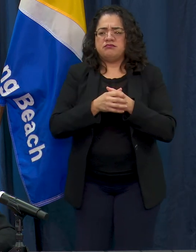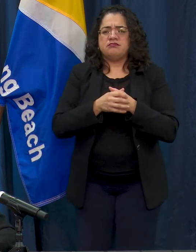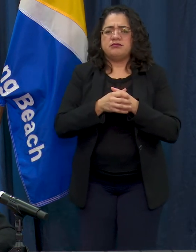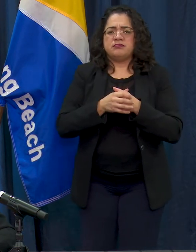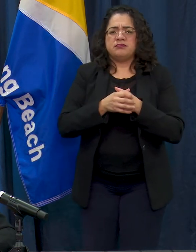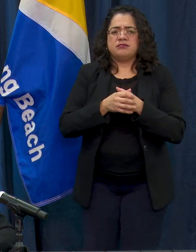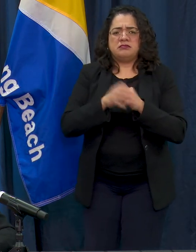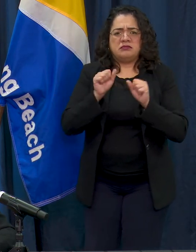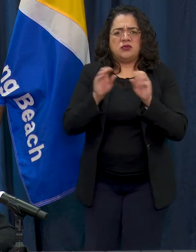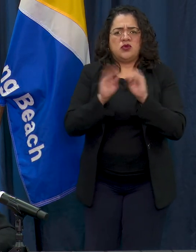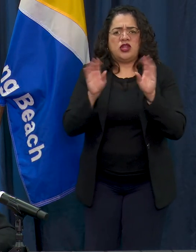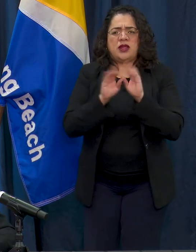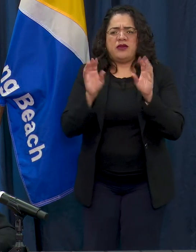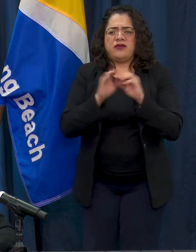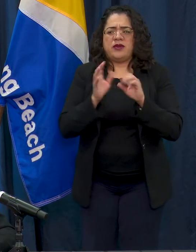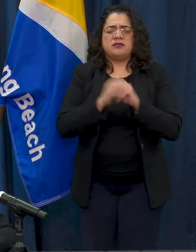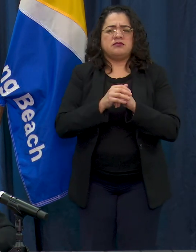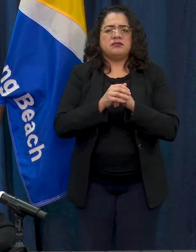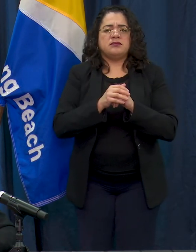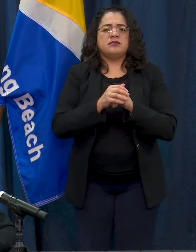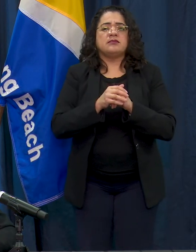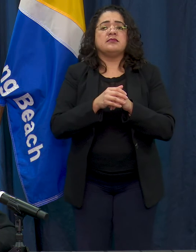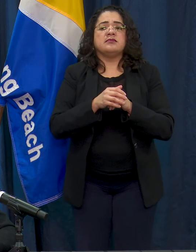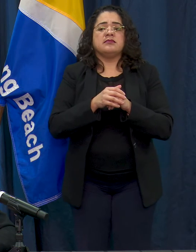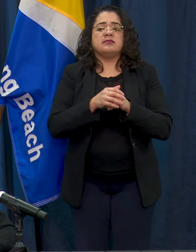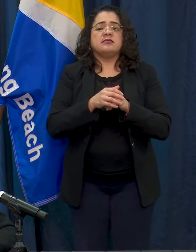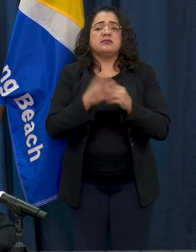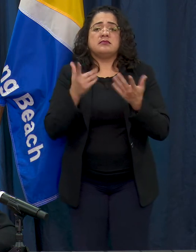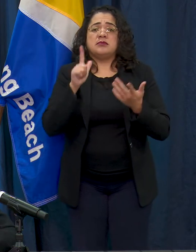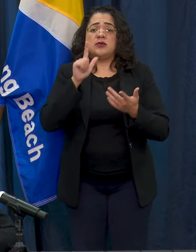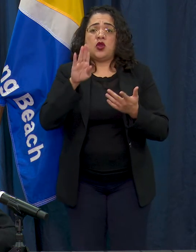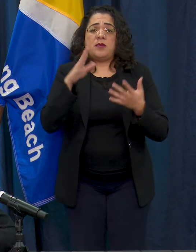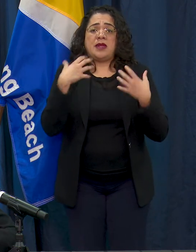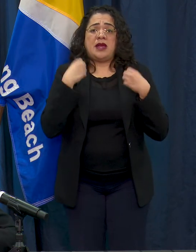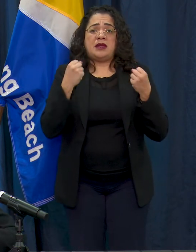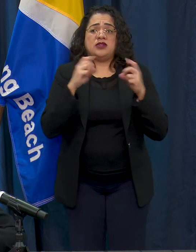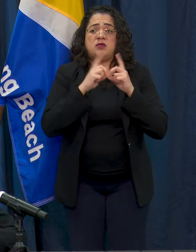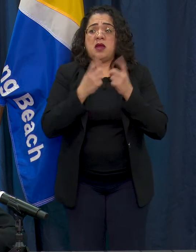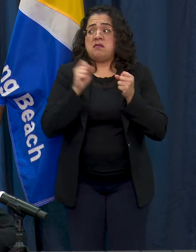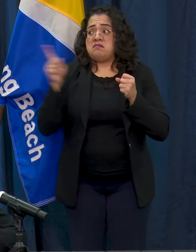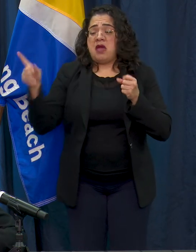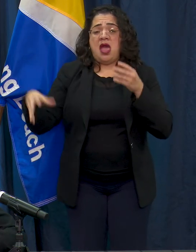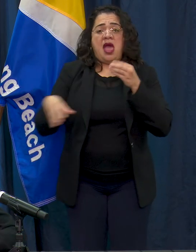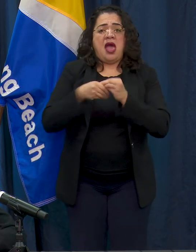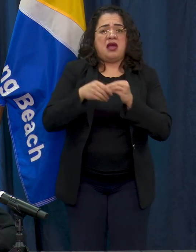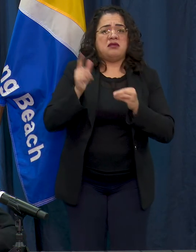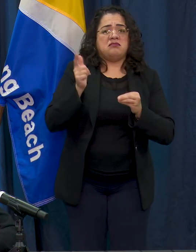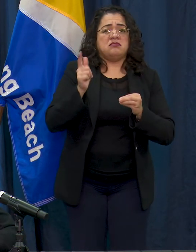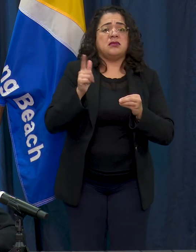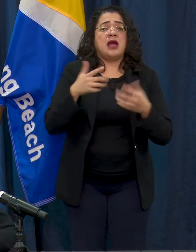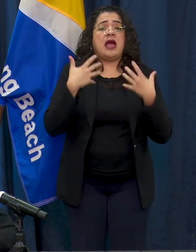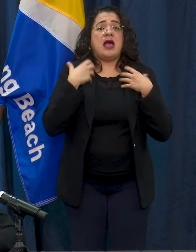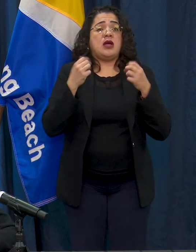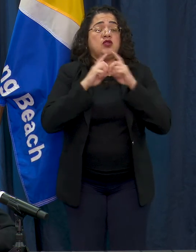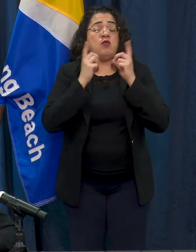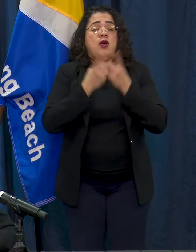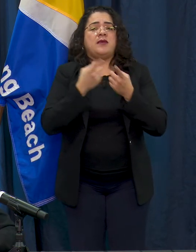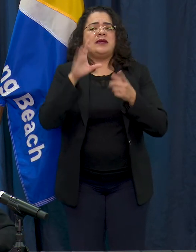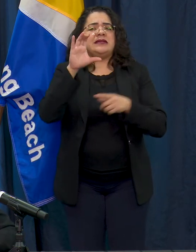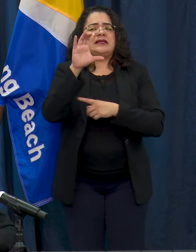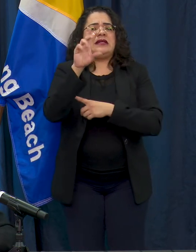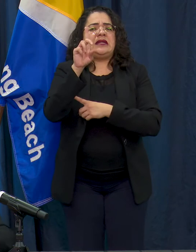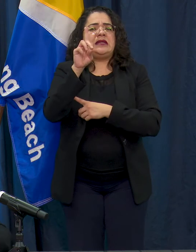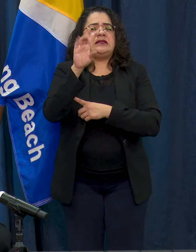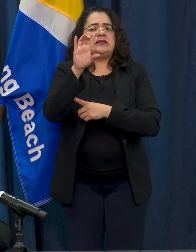can you clarify and elaborate on that please well I think the Long Beach Health Department and Sandy I can add if I can get anything the Health Department is following some of the